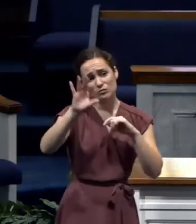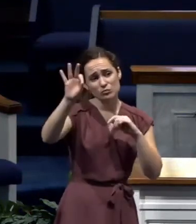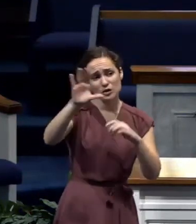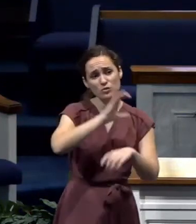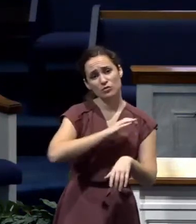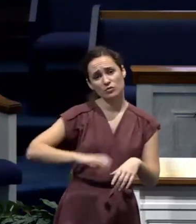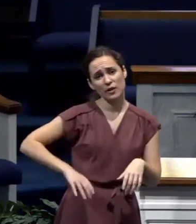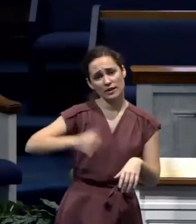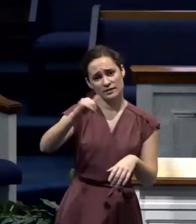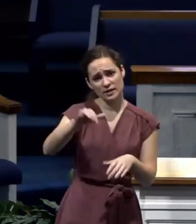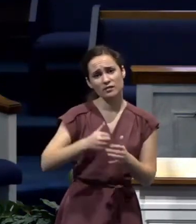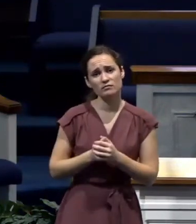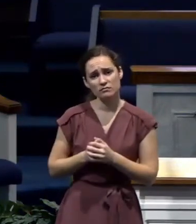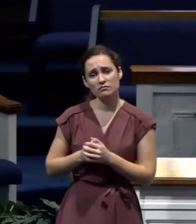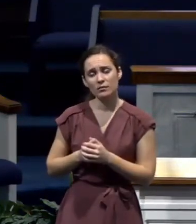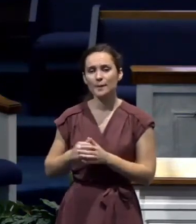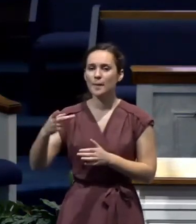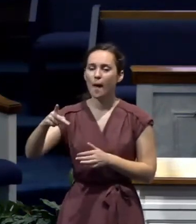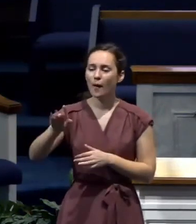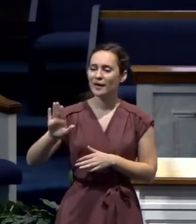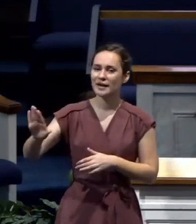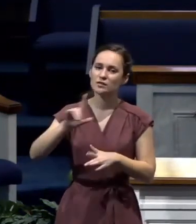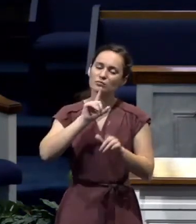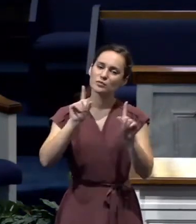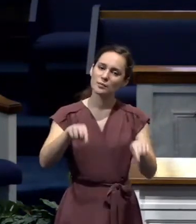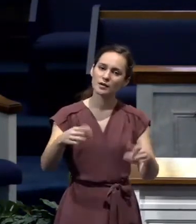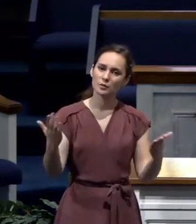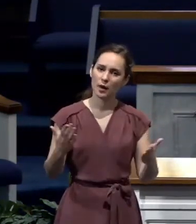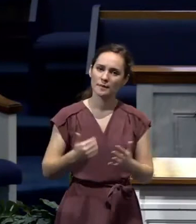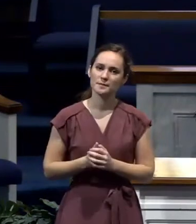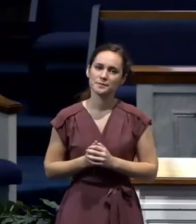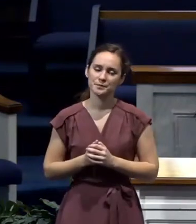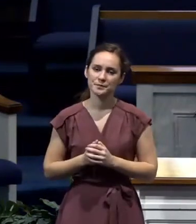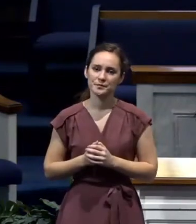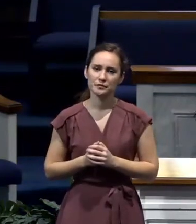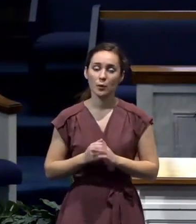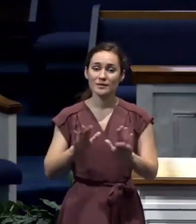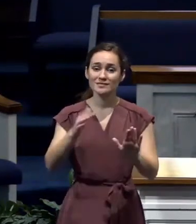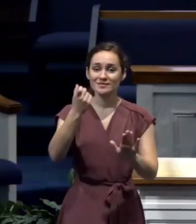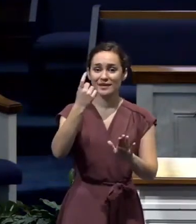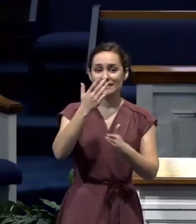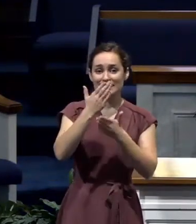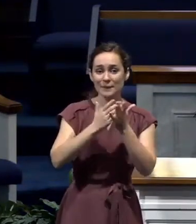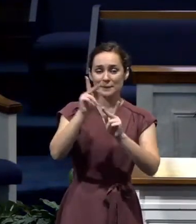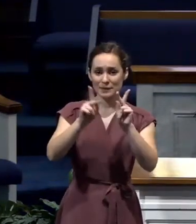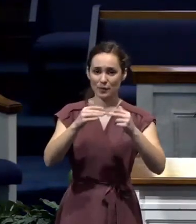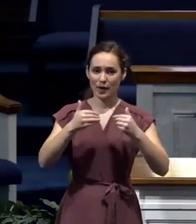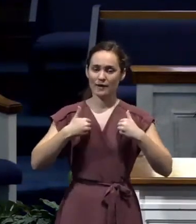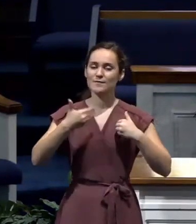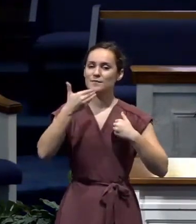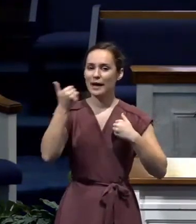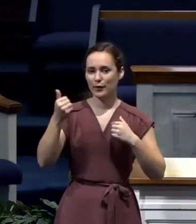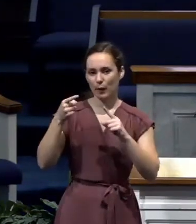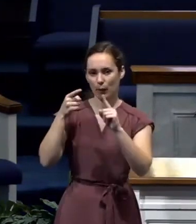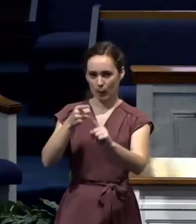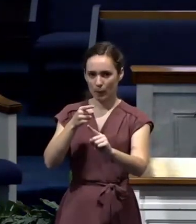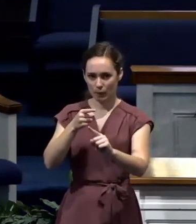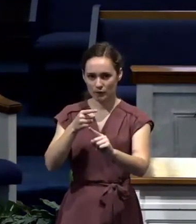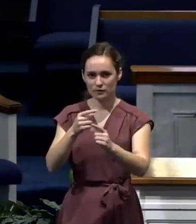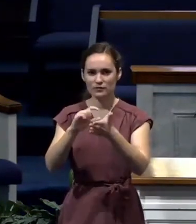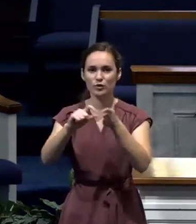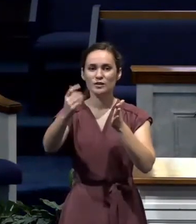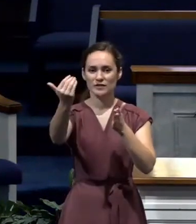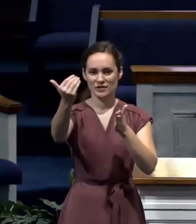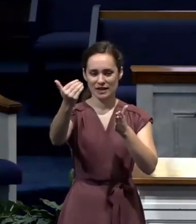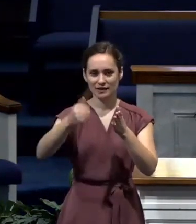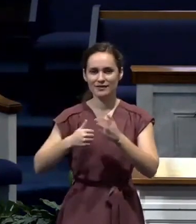What was Paul's response to all of that? By the way, there were some who preached Christ out of better motives. Looking at verse number 15, he said, some